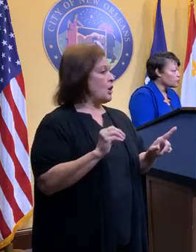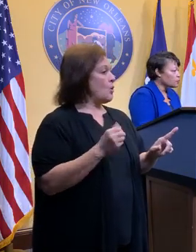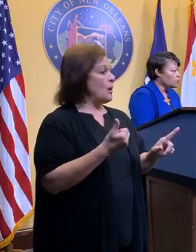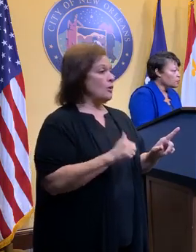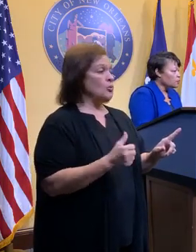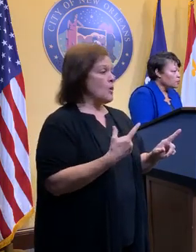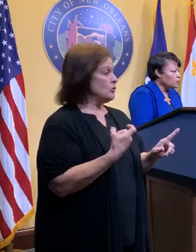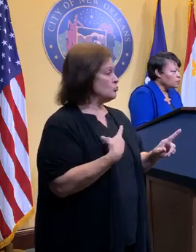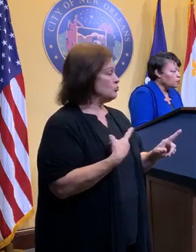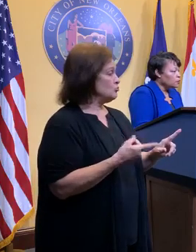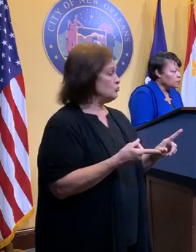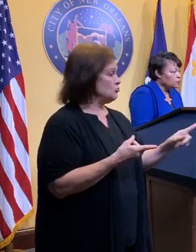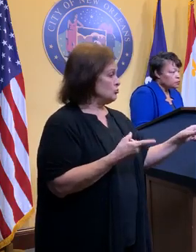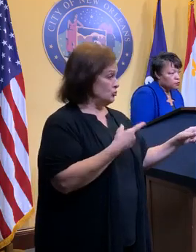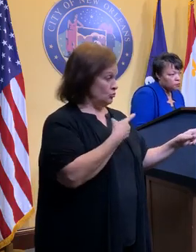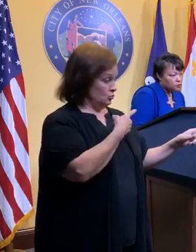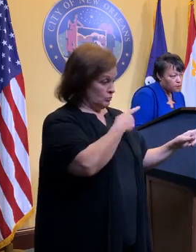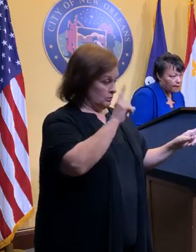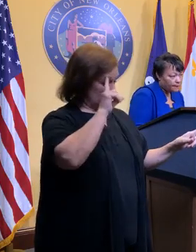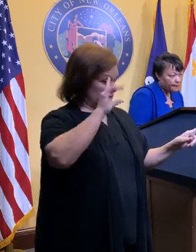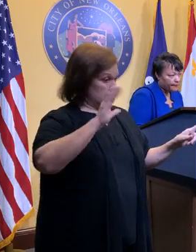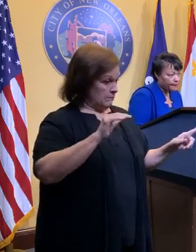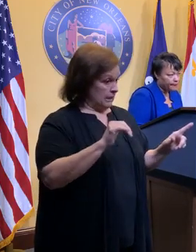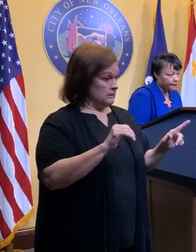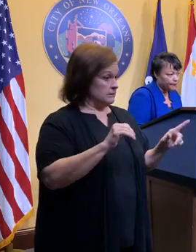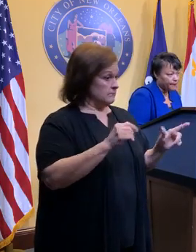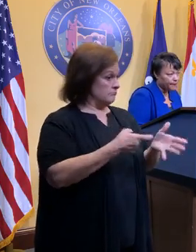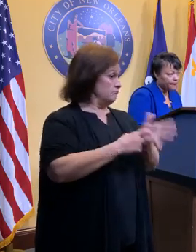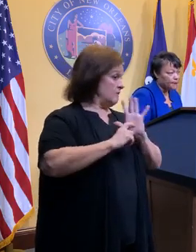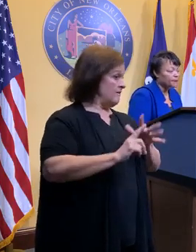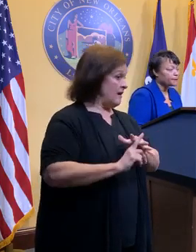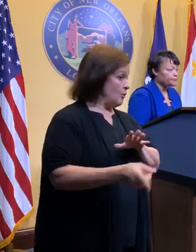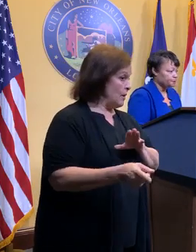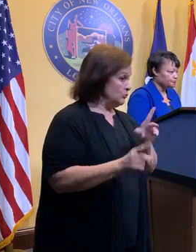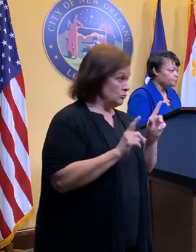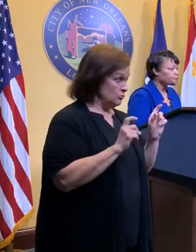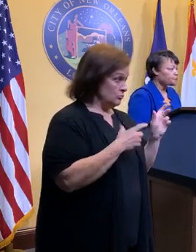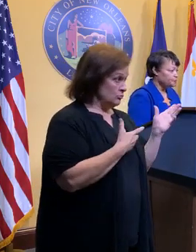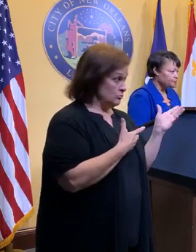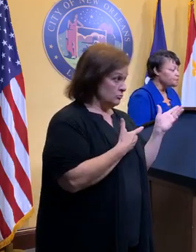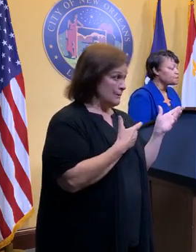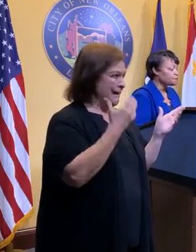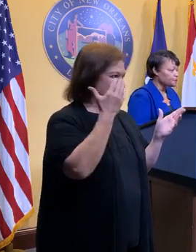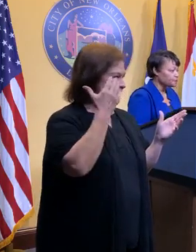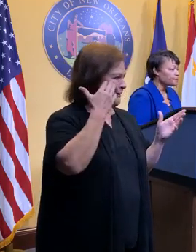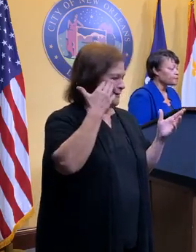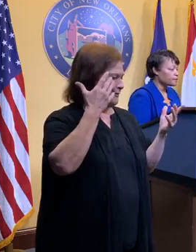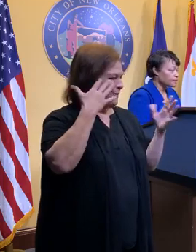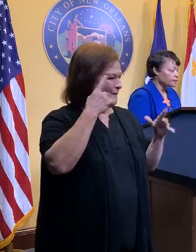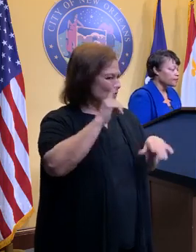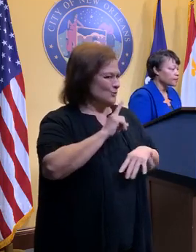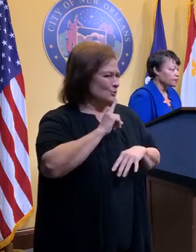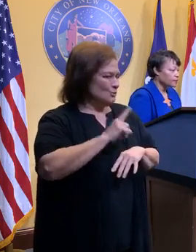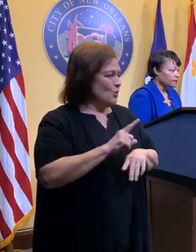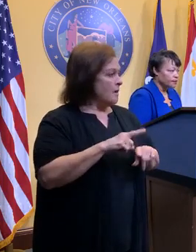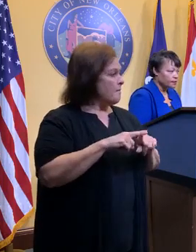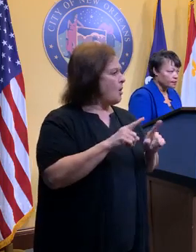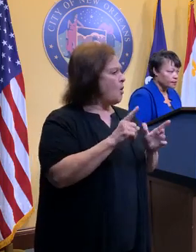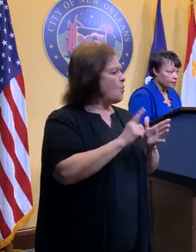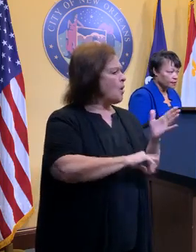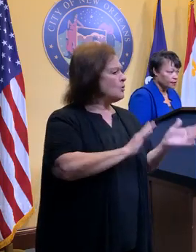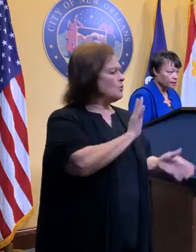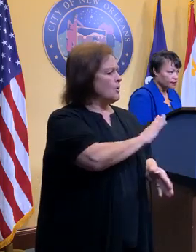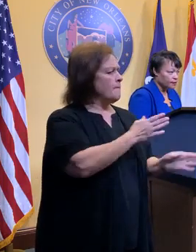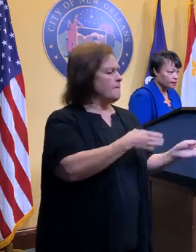WGN, WDSU. Do you anticipate any evacuations? I know you all are taking it hour by hour. And what would be the